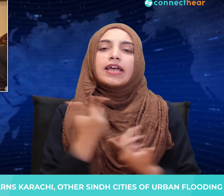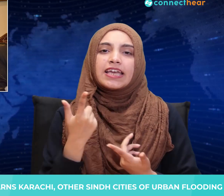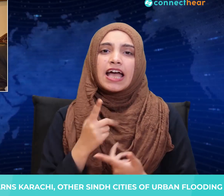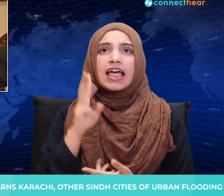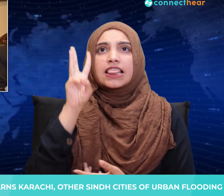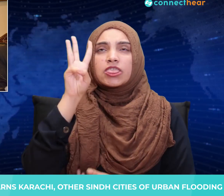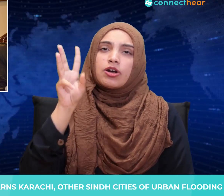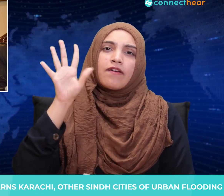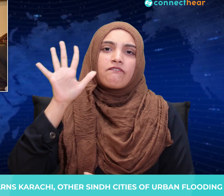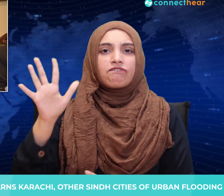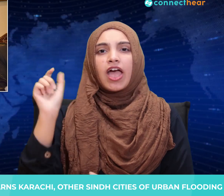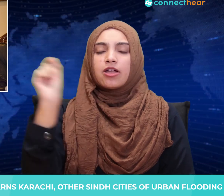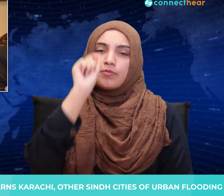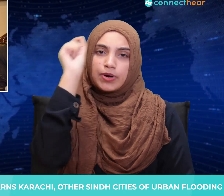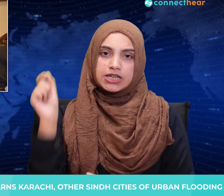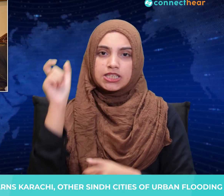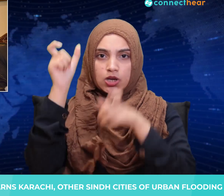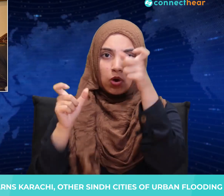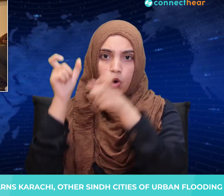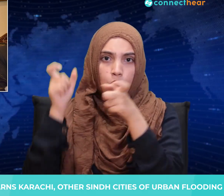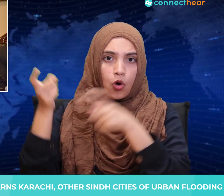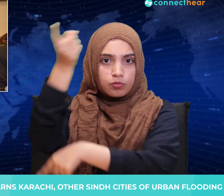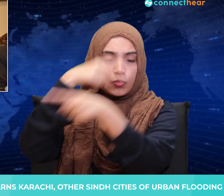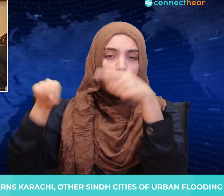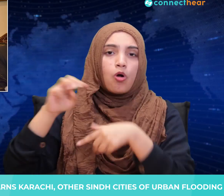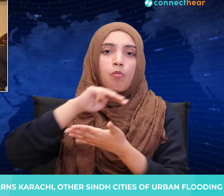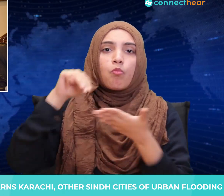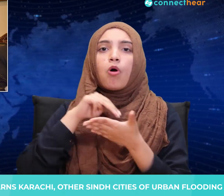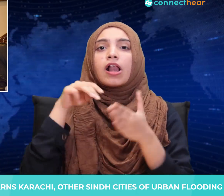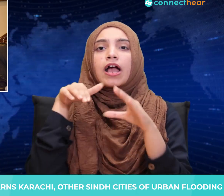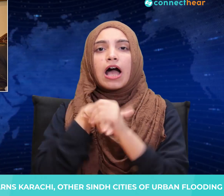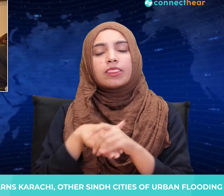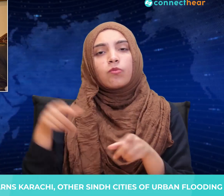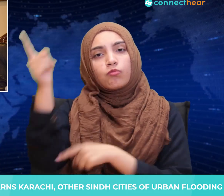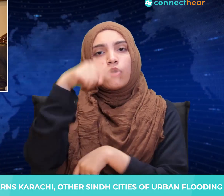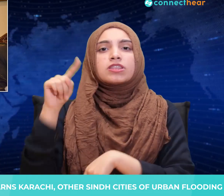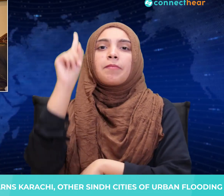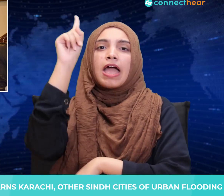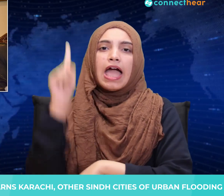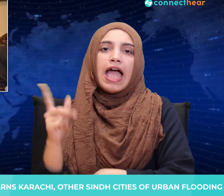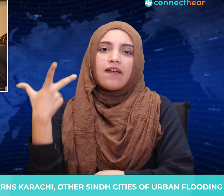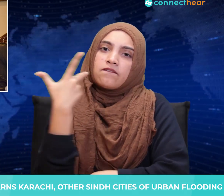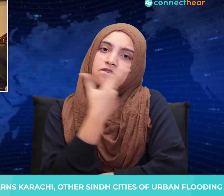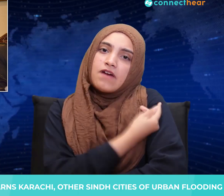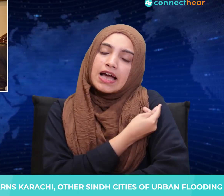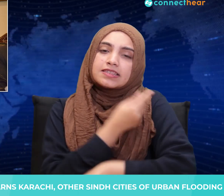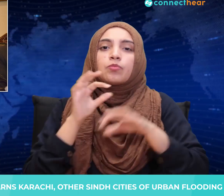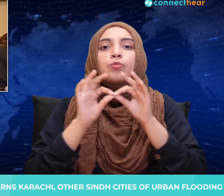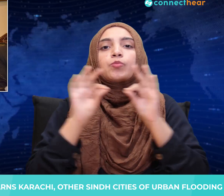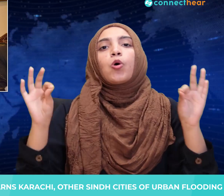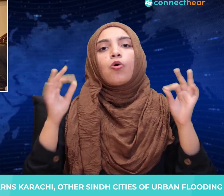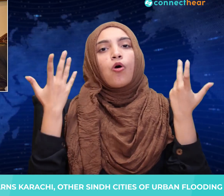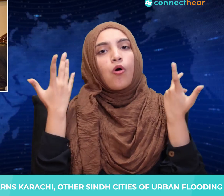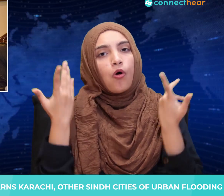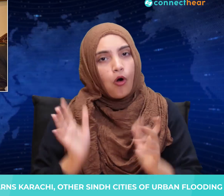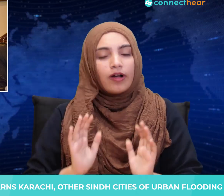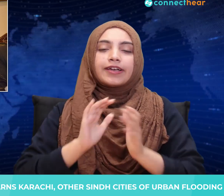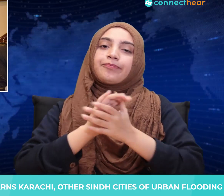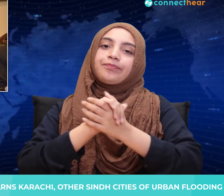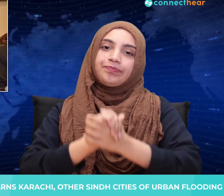of the eligible population in the country has received at least one dose of the anti-COVID-19